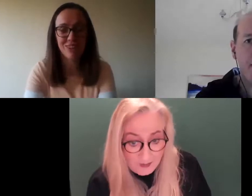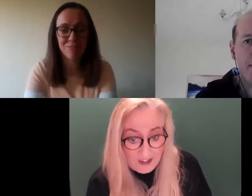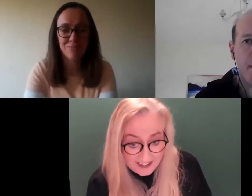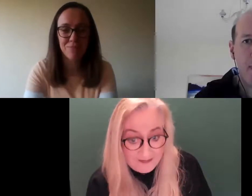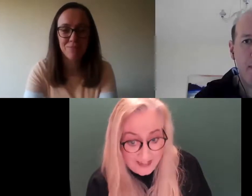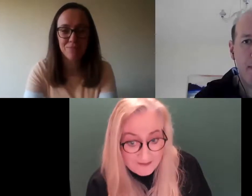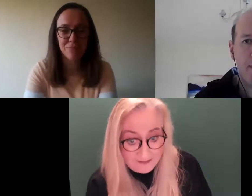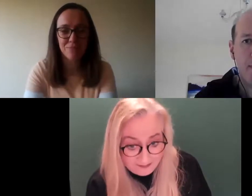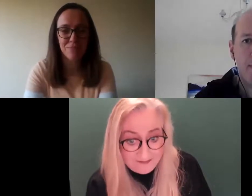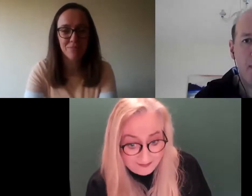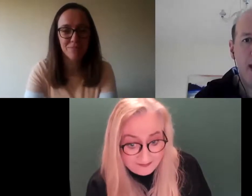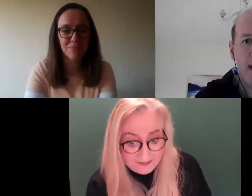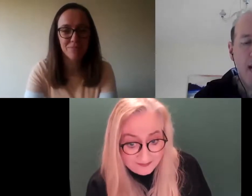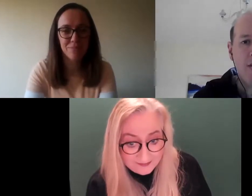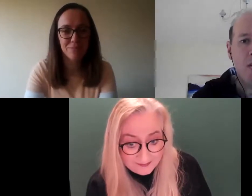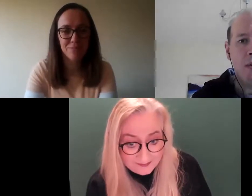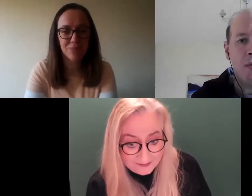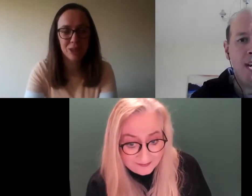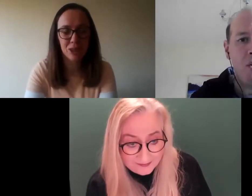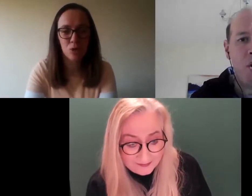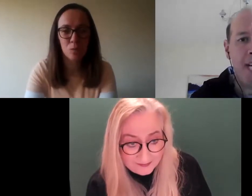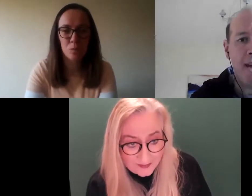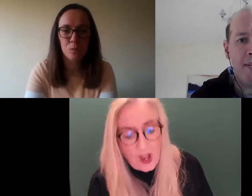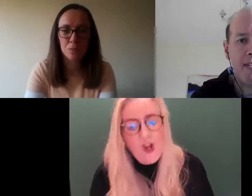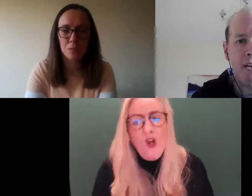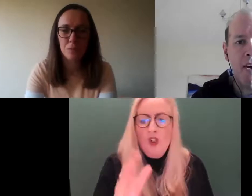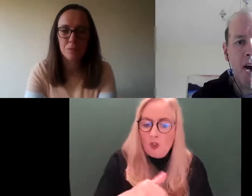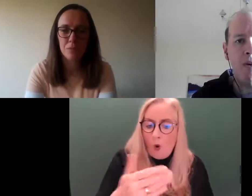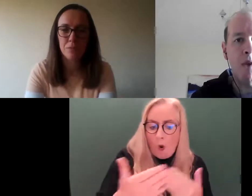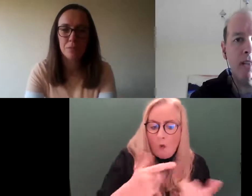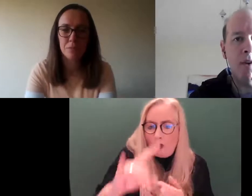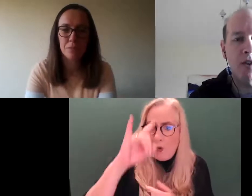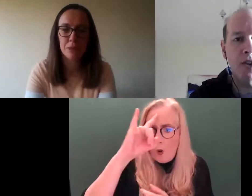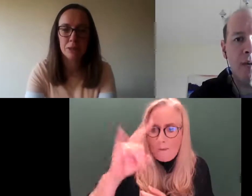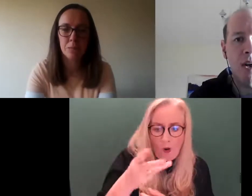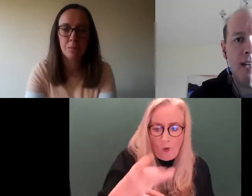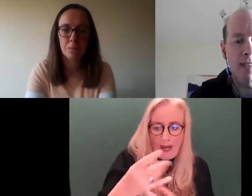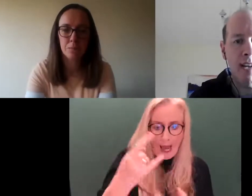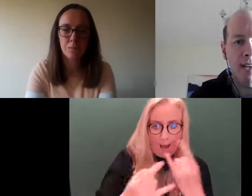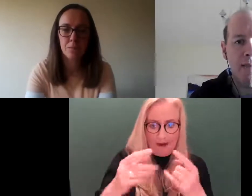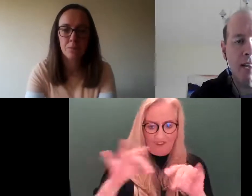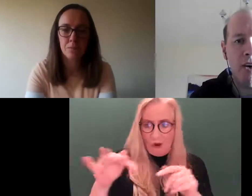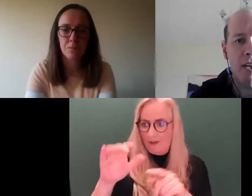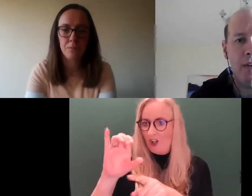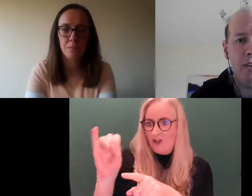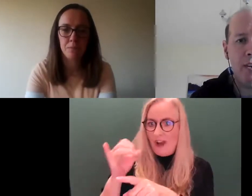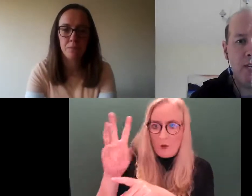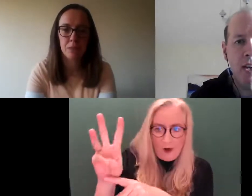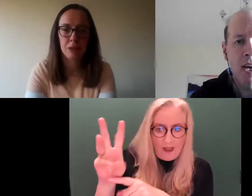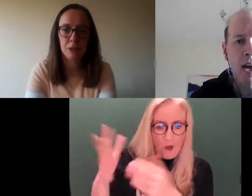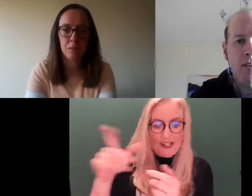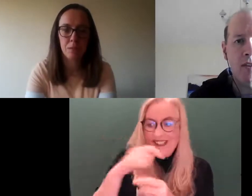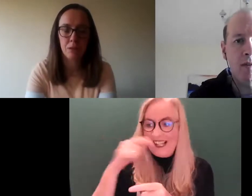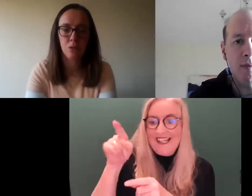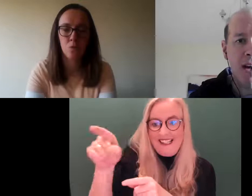That would be right, yeah. Okay. So, look, what are you hoping happens here out of what Councillor Johnny Wall has said? He made the call at Kerry County